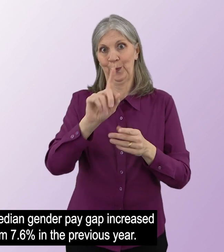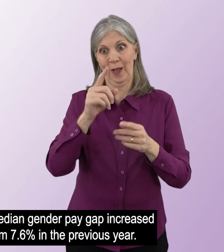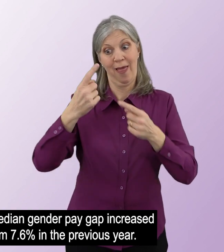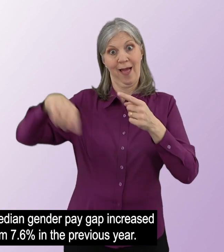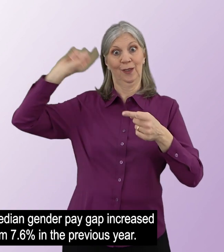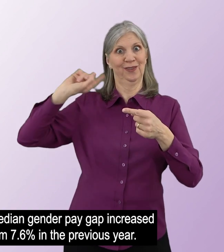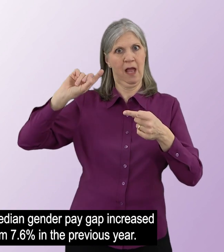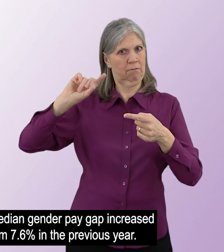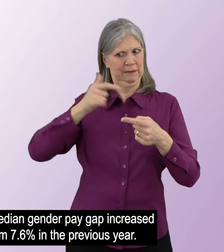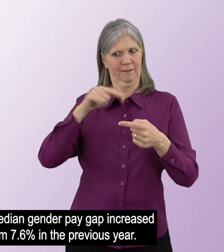year.